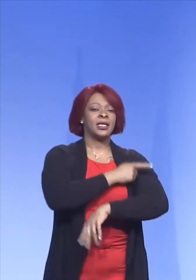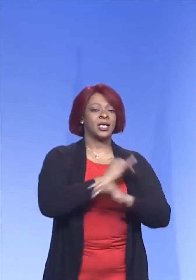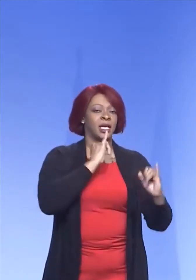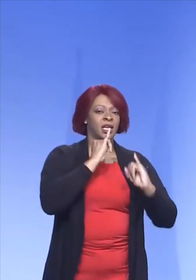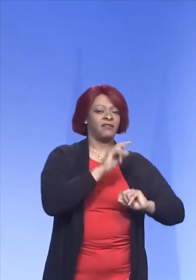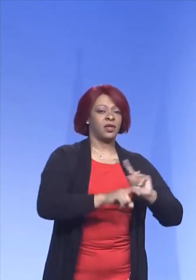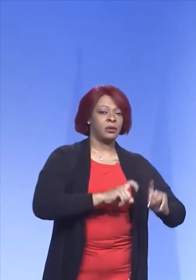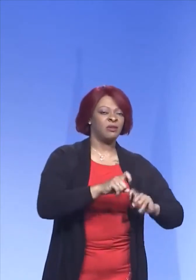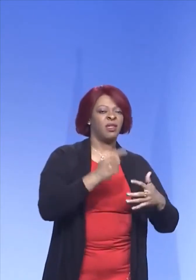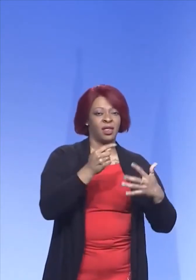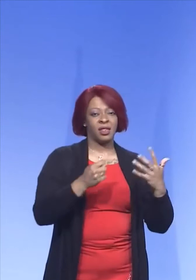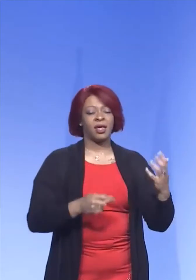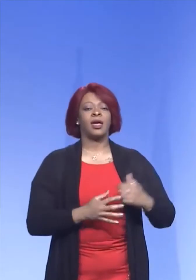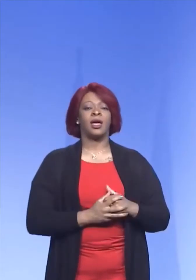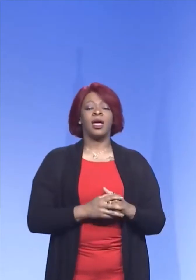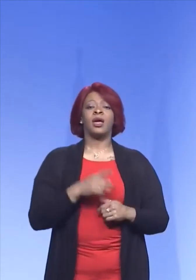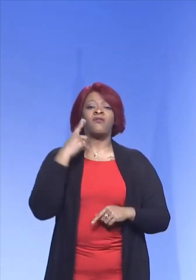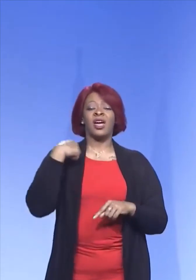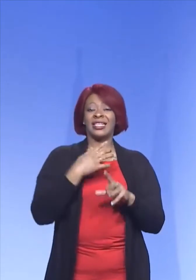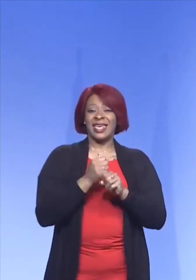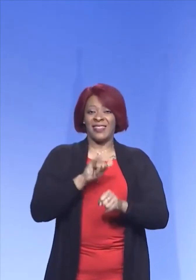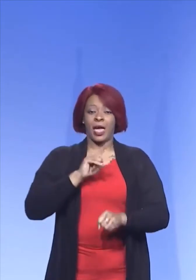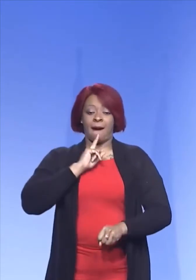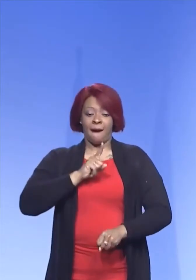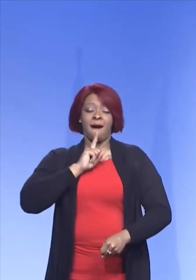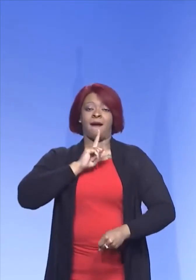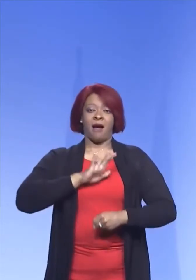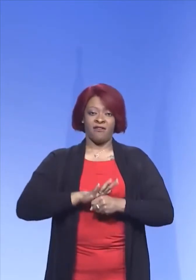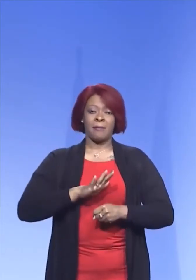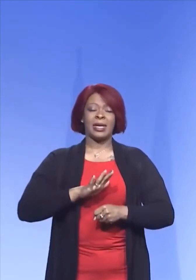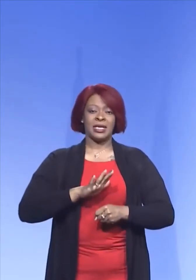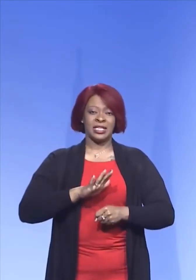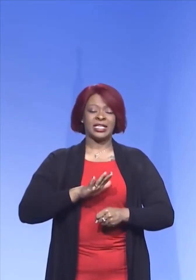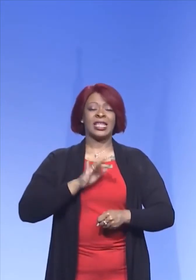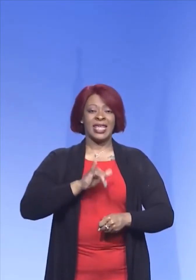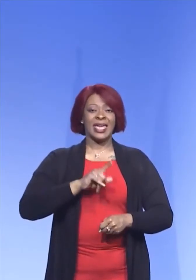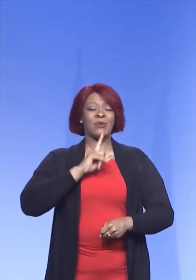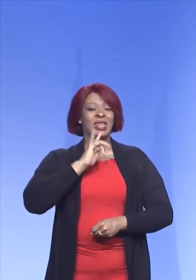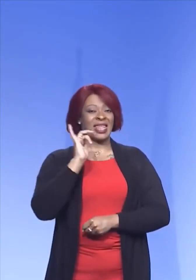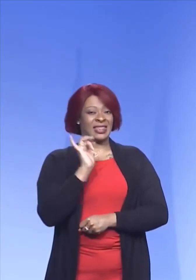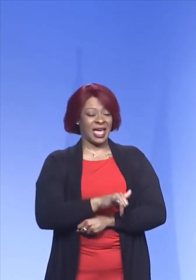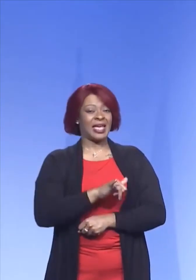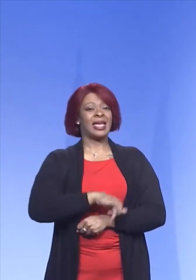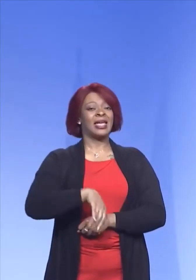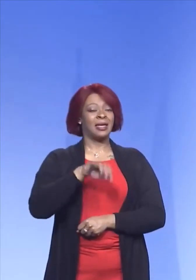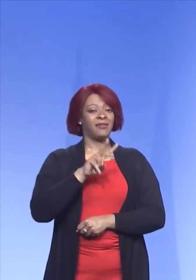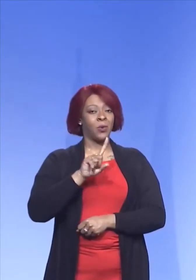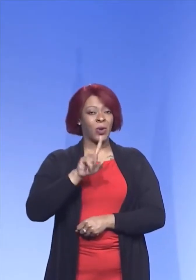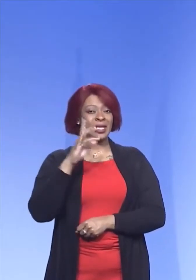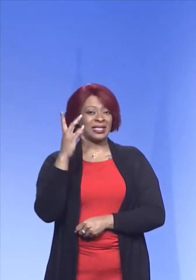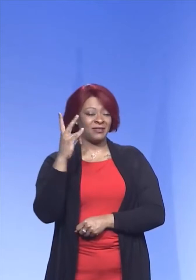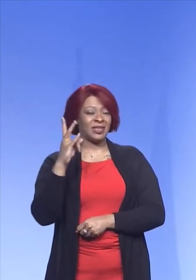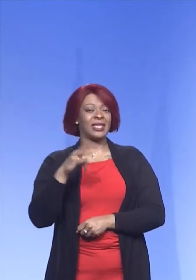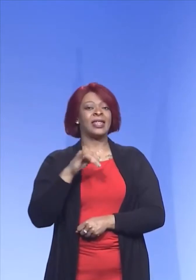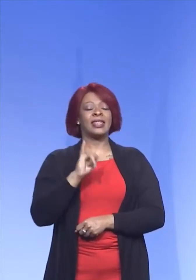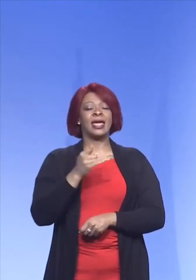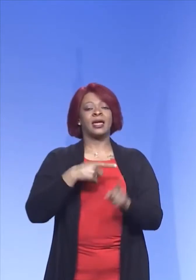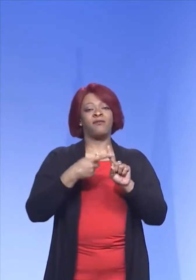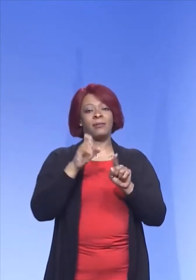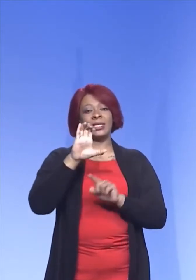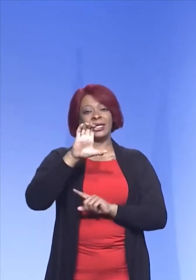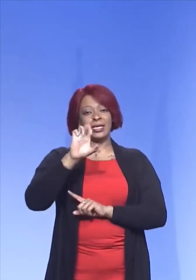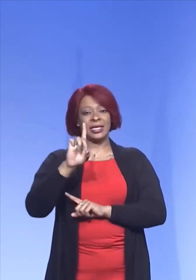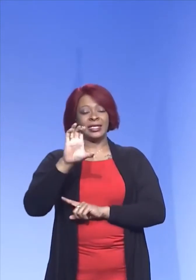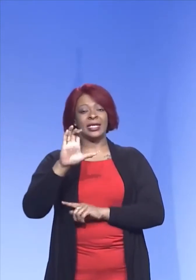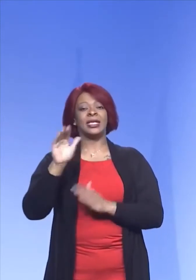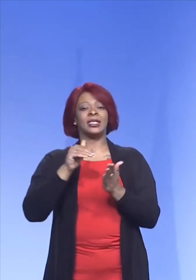But in order for us to get confirmation that it is in fact a B117, that will have to come from the Centers for